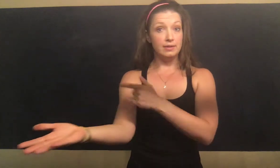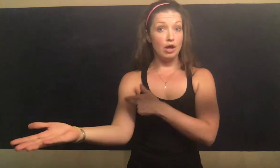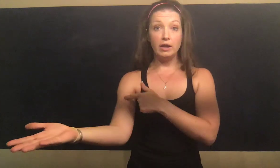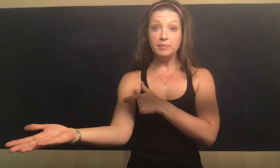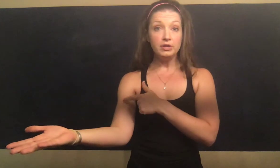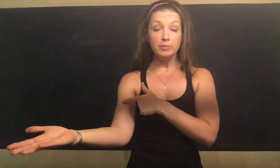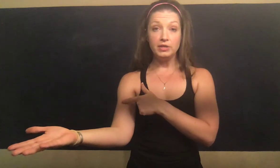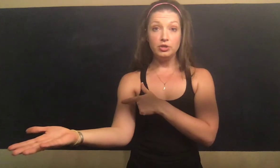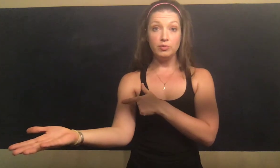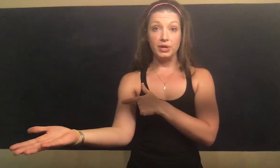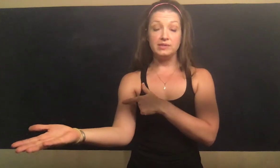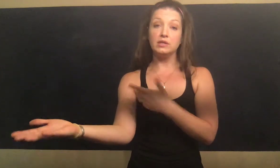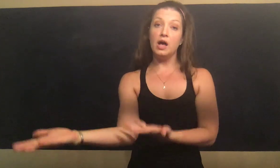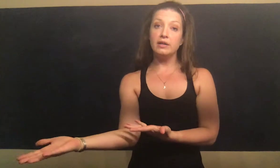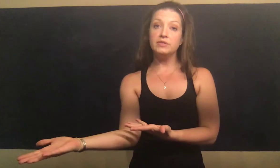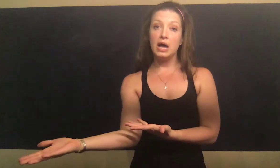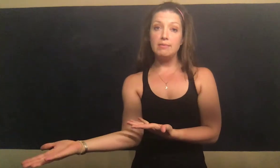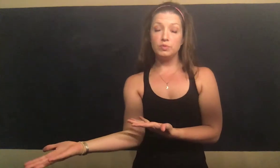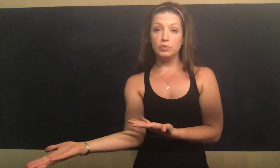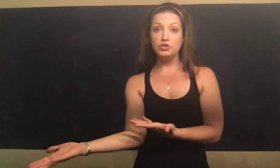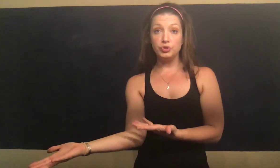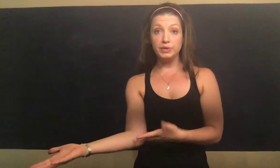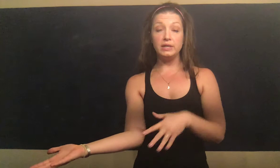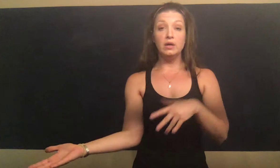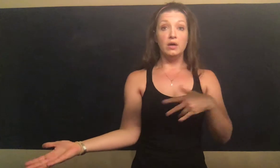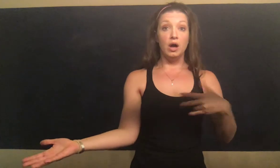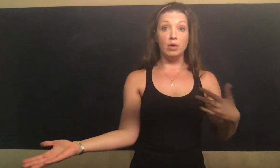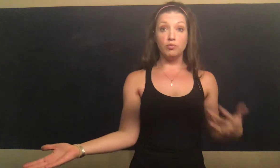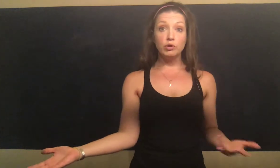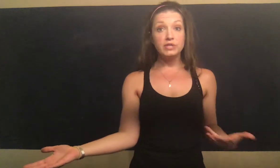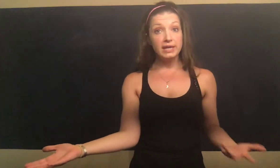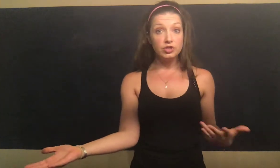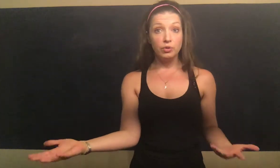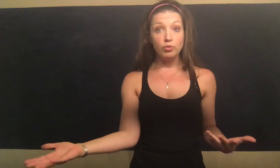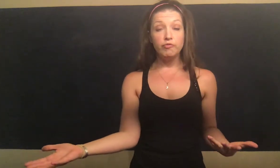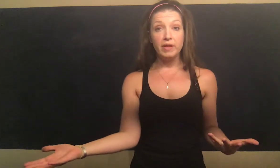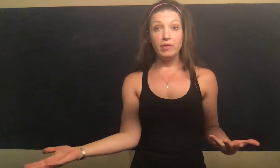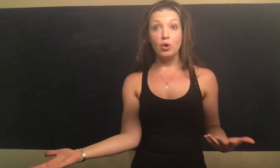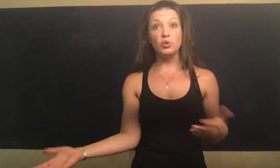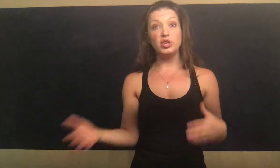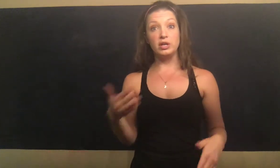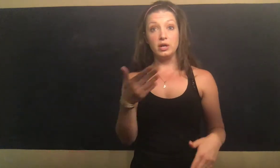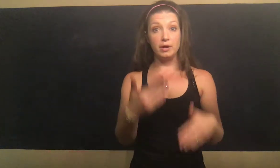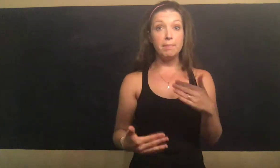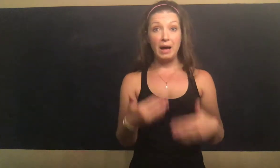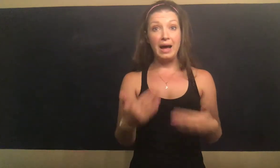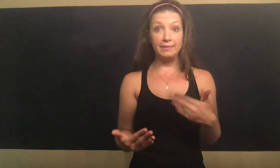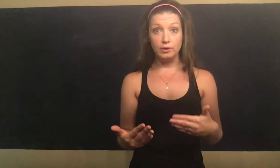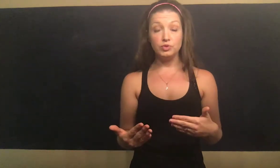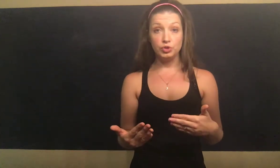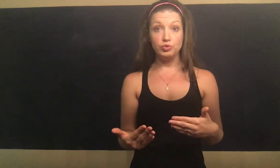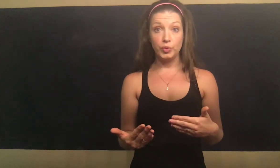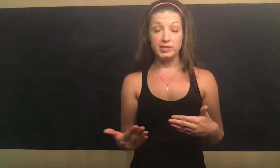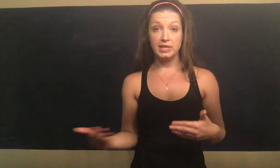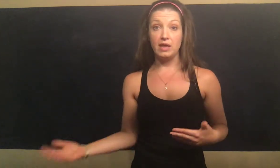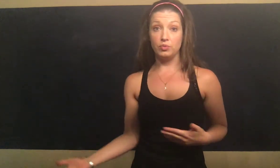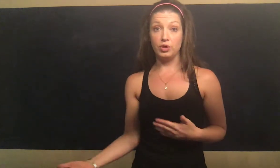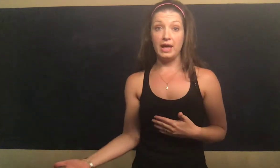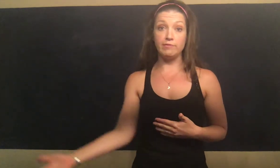not up here at my humerus. A lot of times when we're doing rotational movement, though, we're going to combine those two joints together. We're going to have